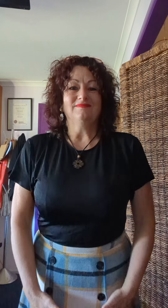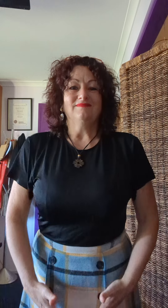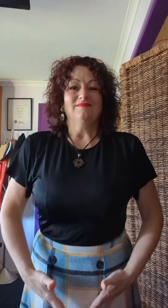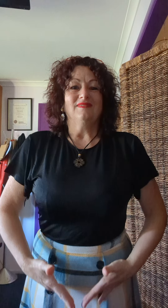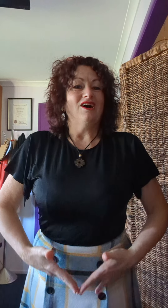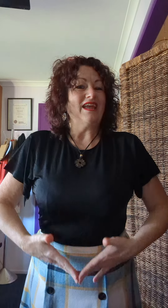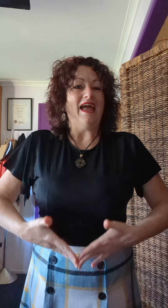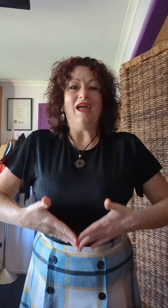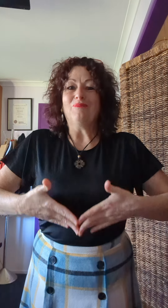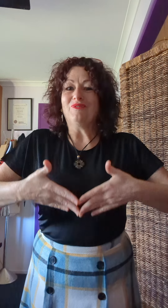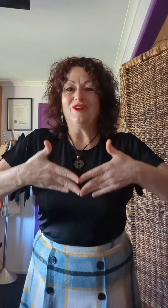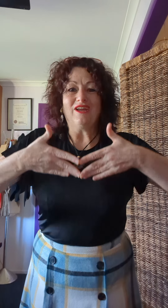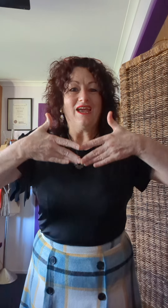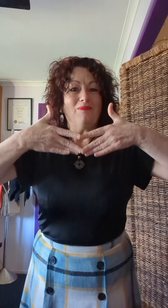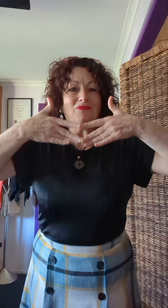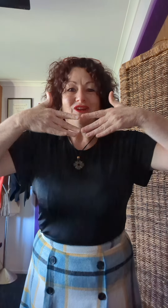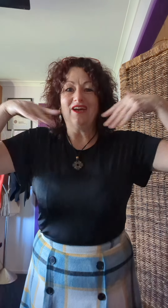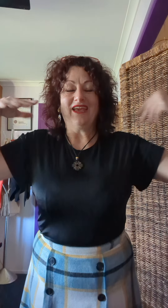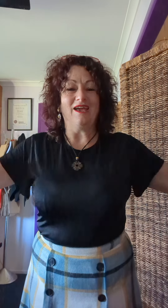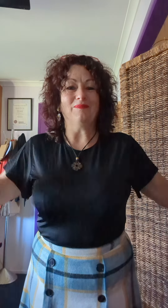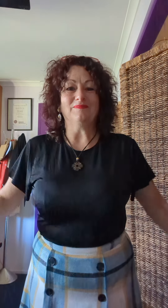I am that I am that I am.